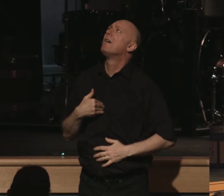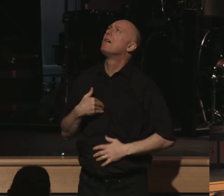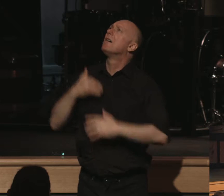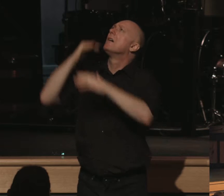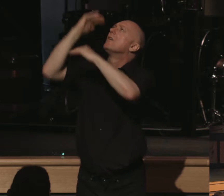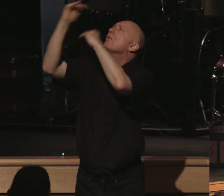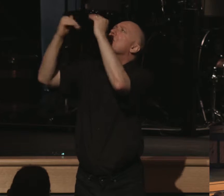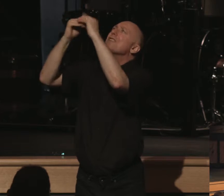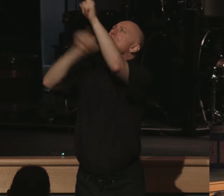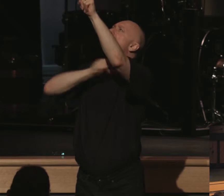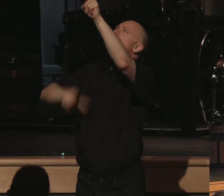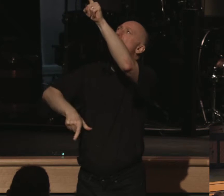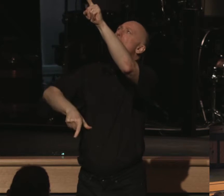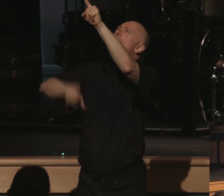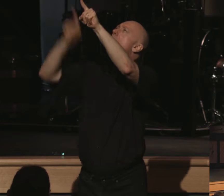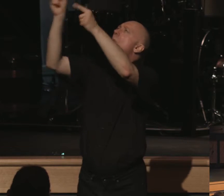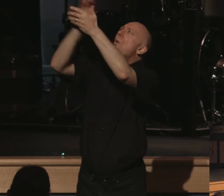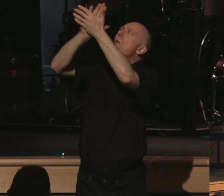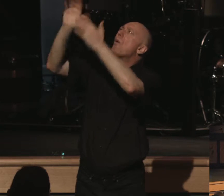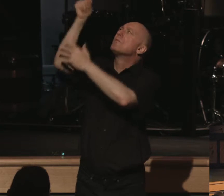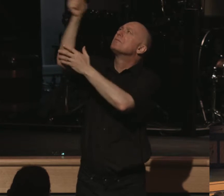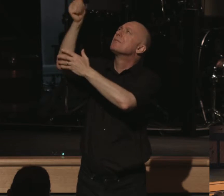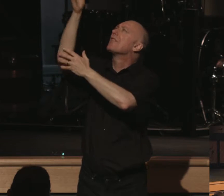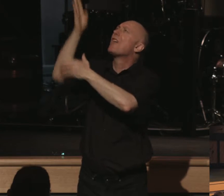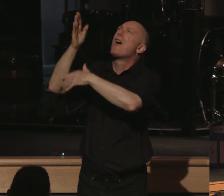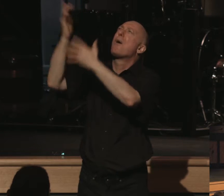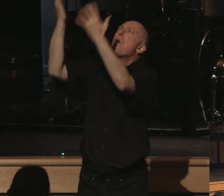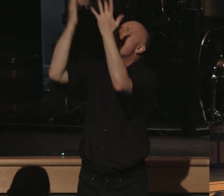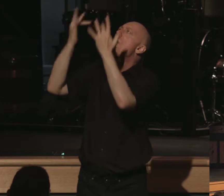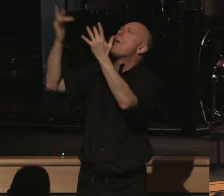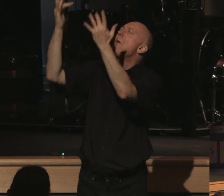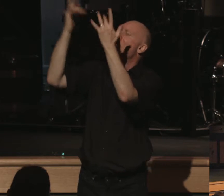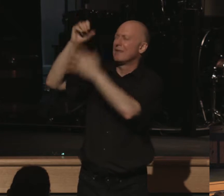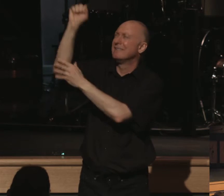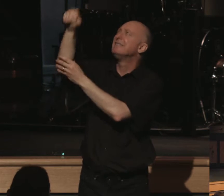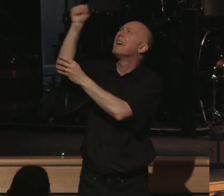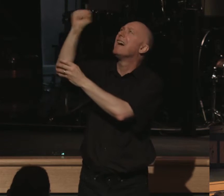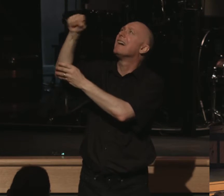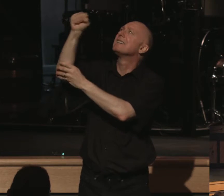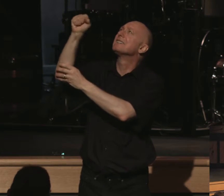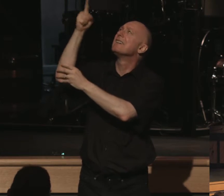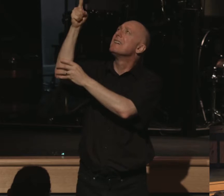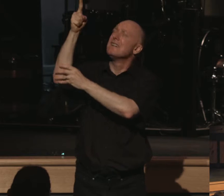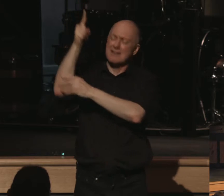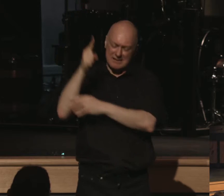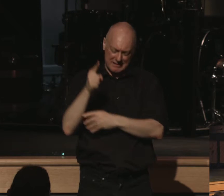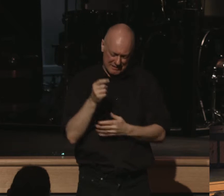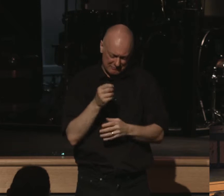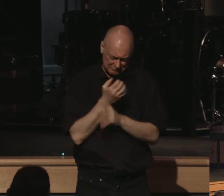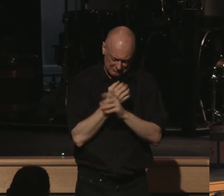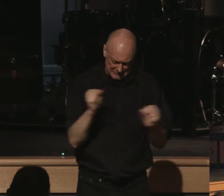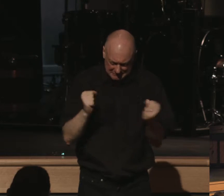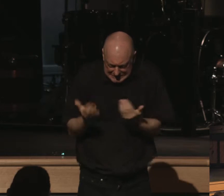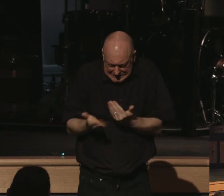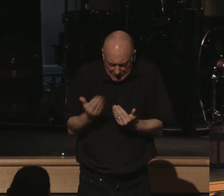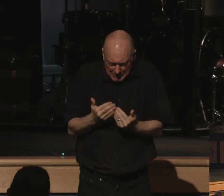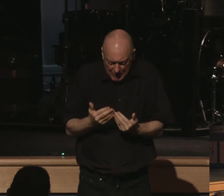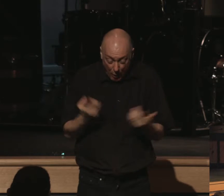Gracious is the Lord and righteous. Our God is merciful. The Lord preserves the simple. When I was brought low,